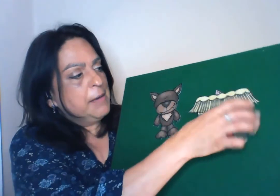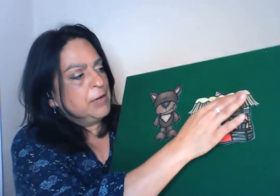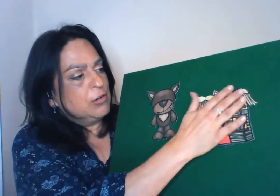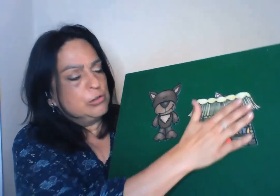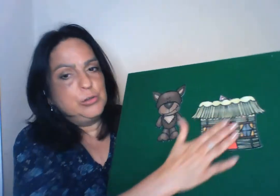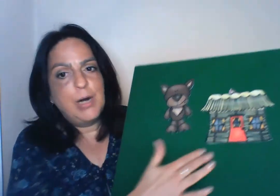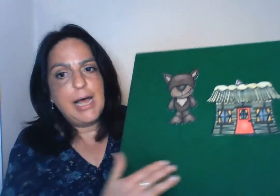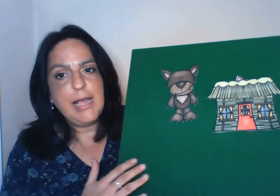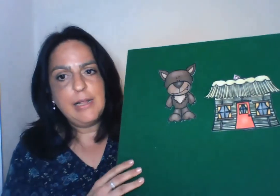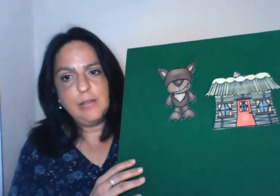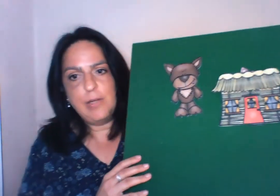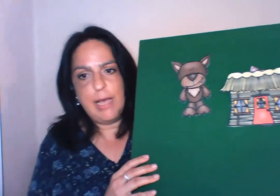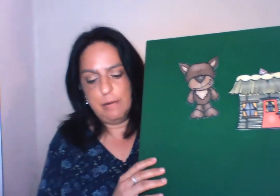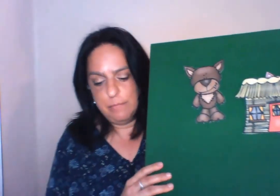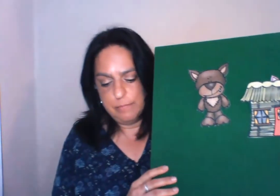I am going to go try to get him.